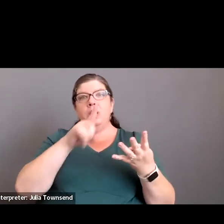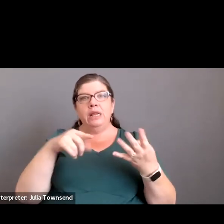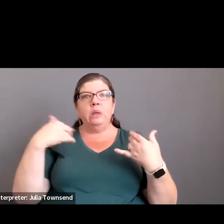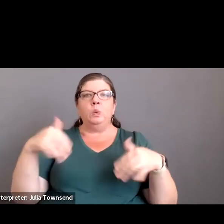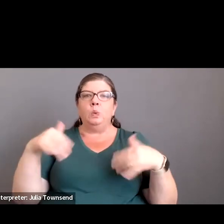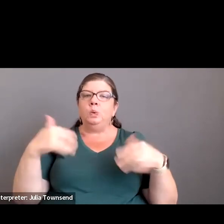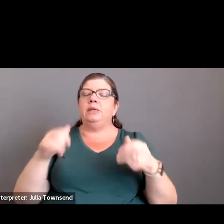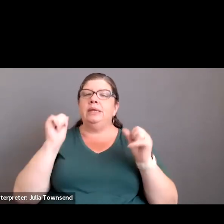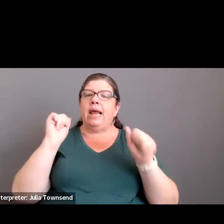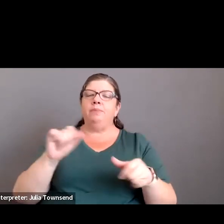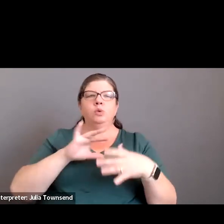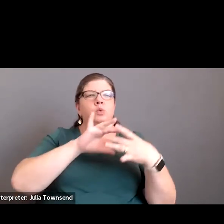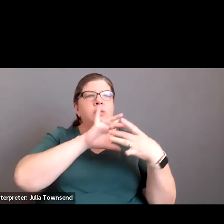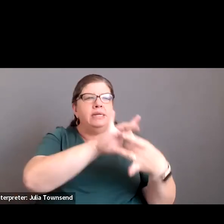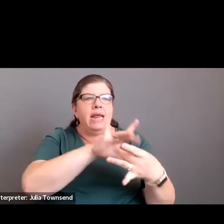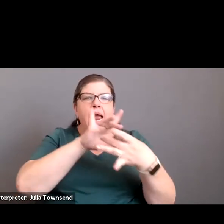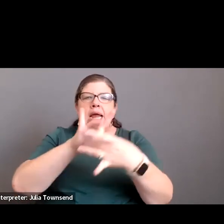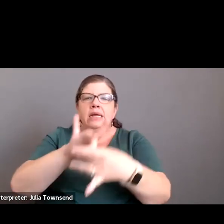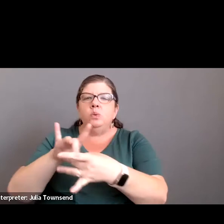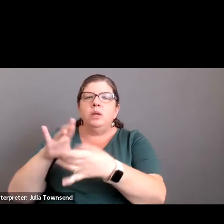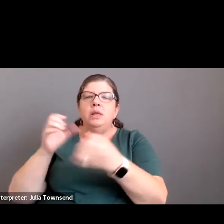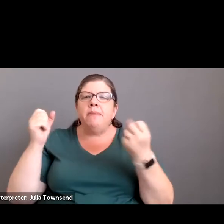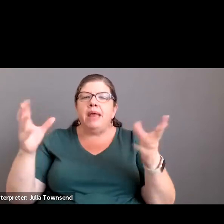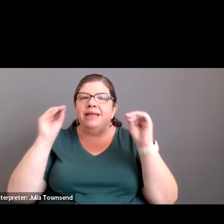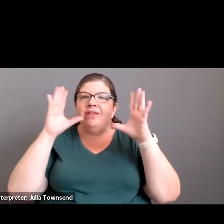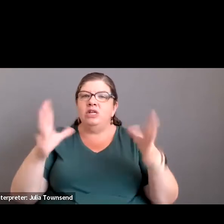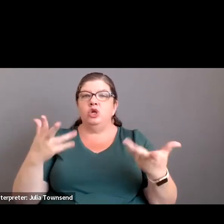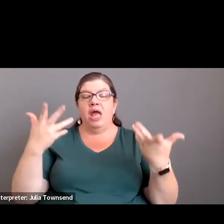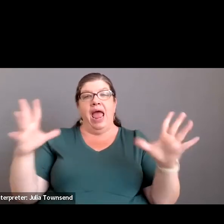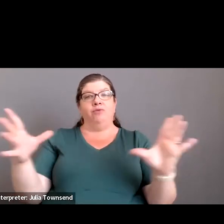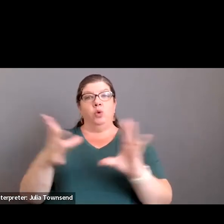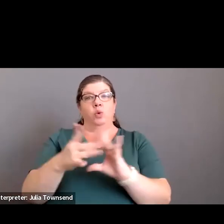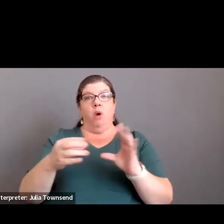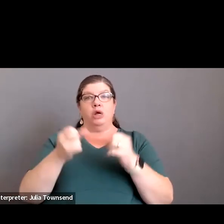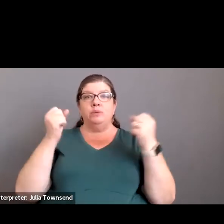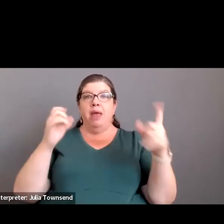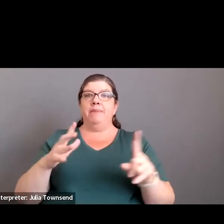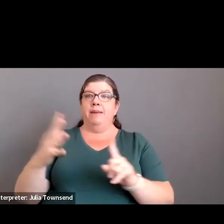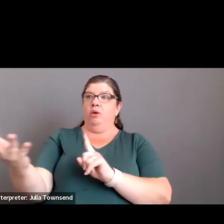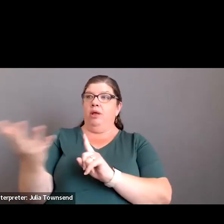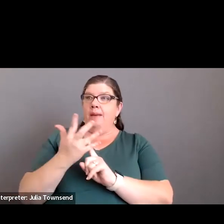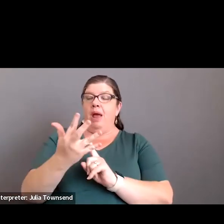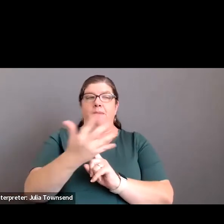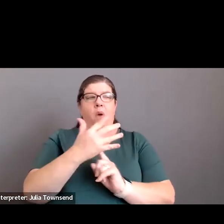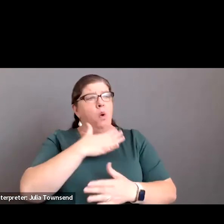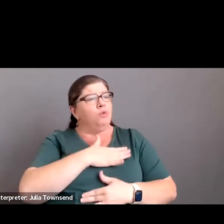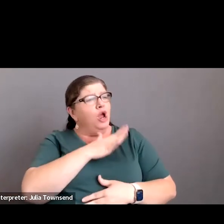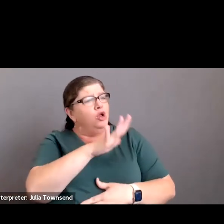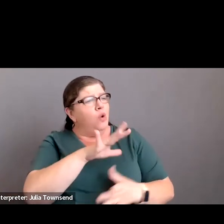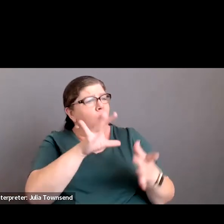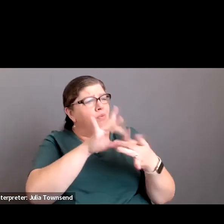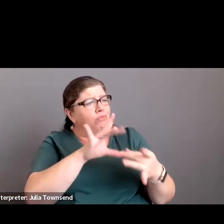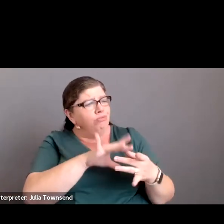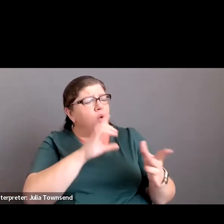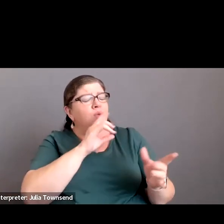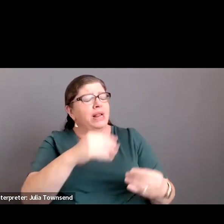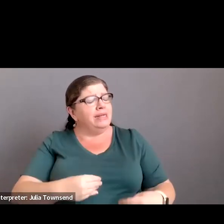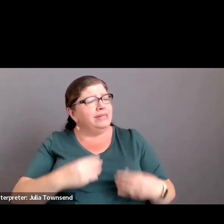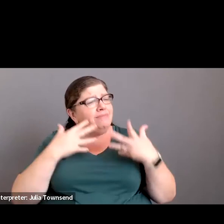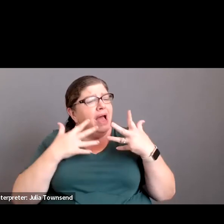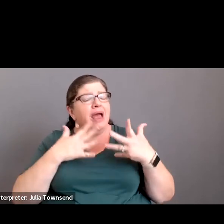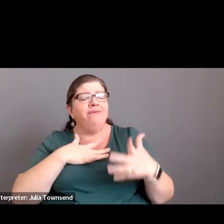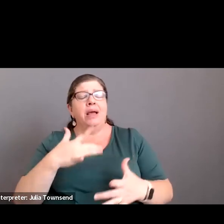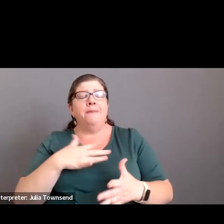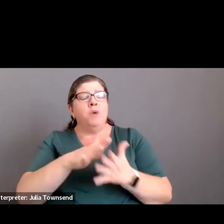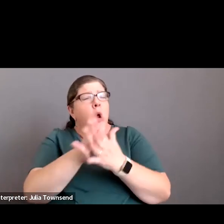able to connect with a lot of the teachers even after we had our remarks. We had so many people coming up and telling us that they appreciated our words, that they felt inspired,